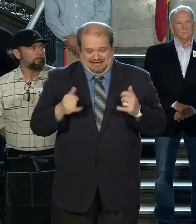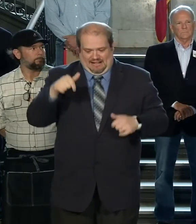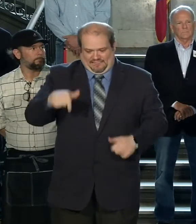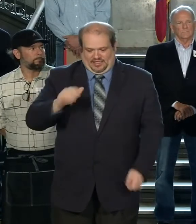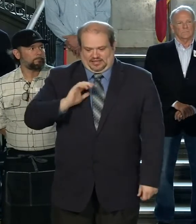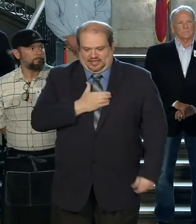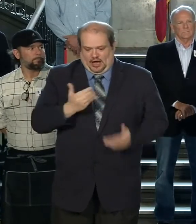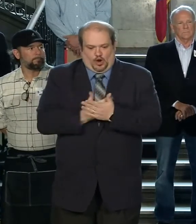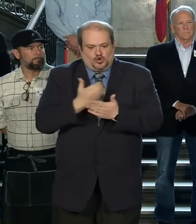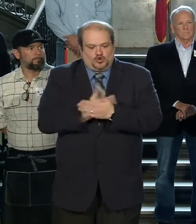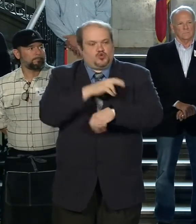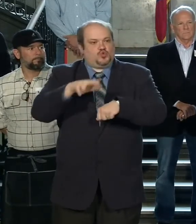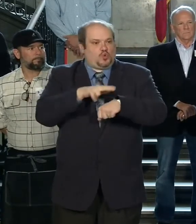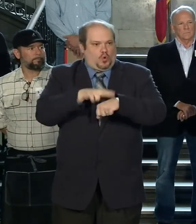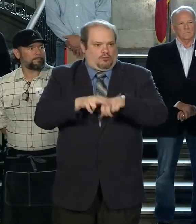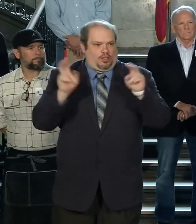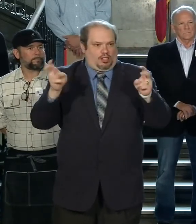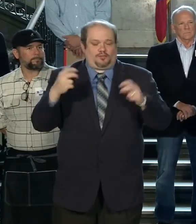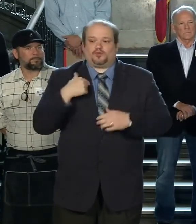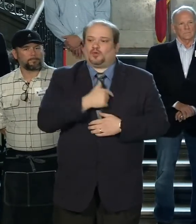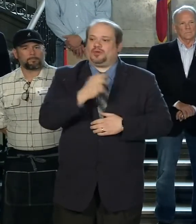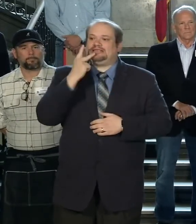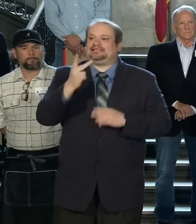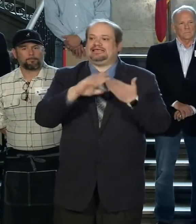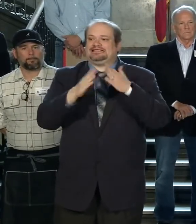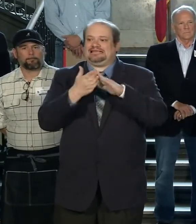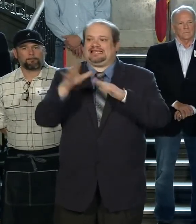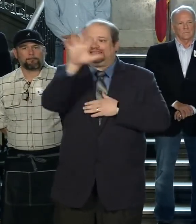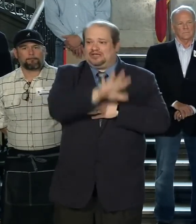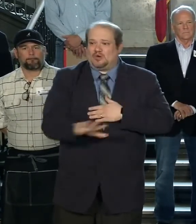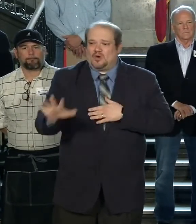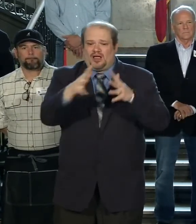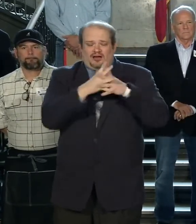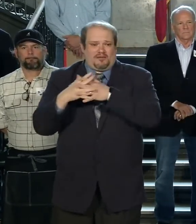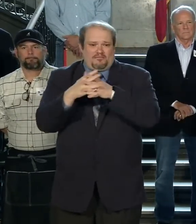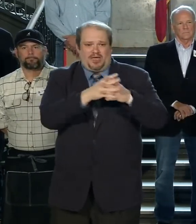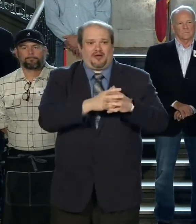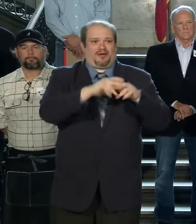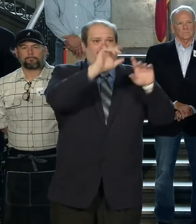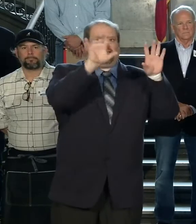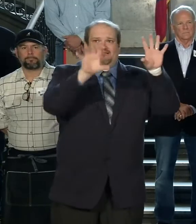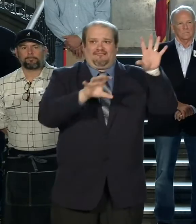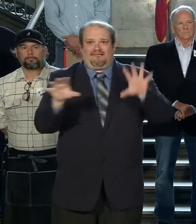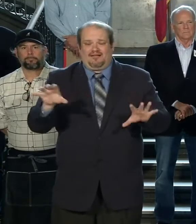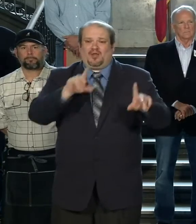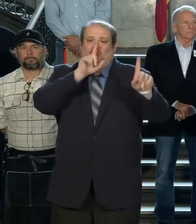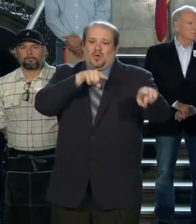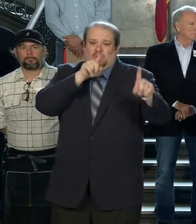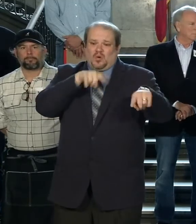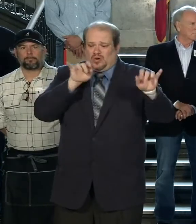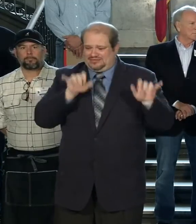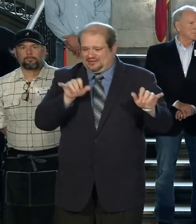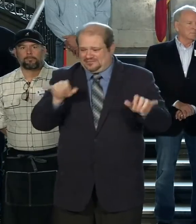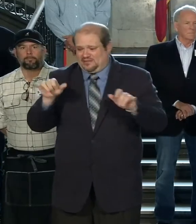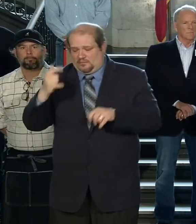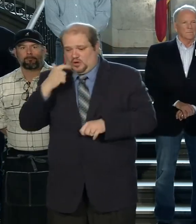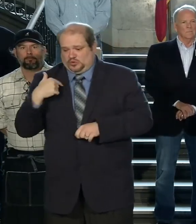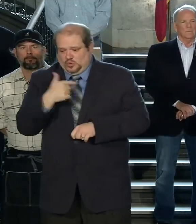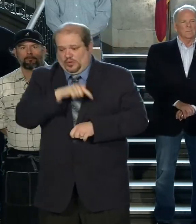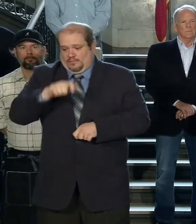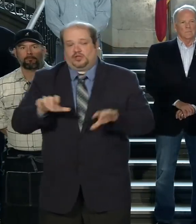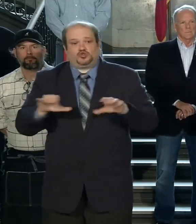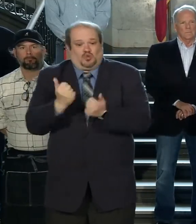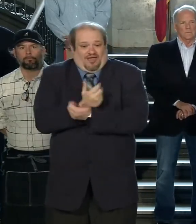this is our new normal. We're seeing cities around the country making this order because we have to do everything within our